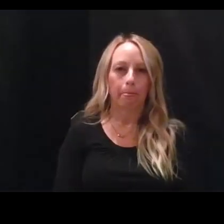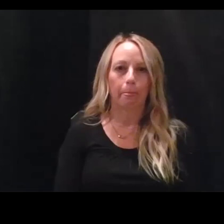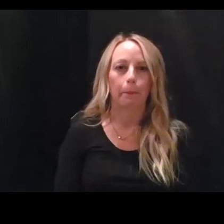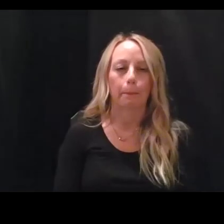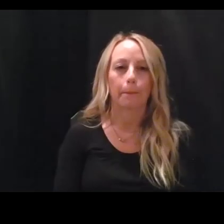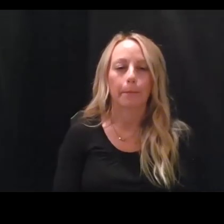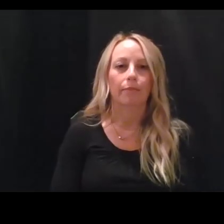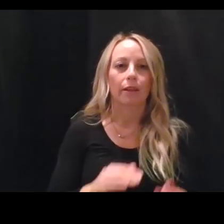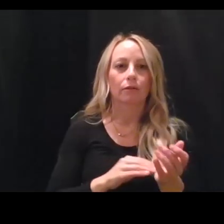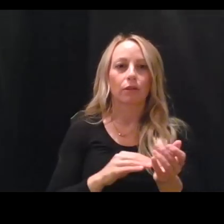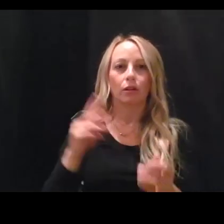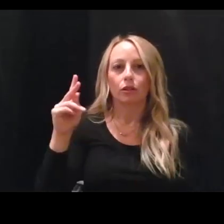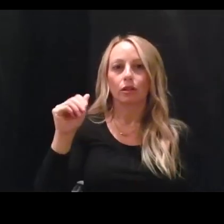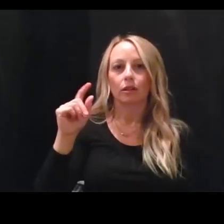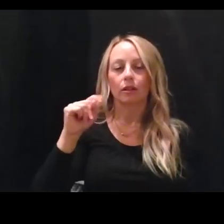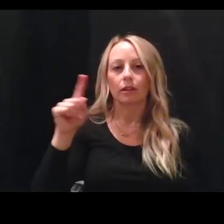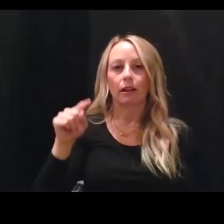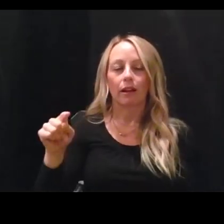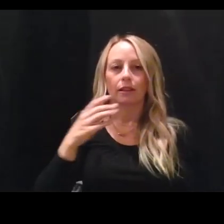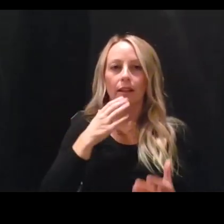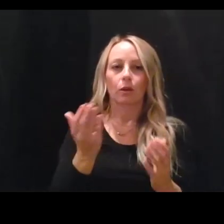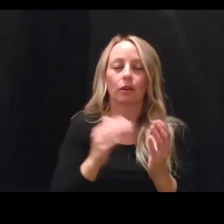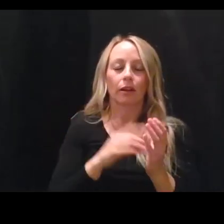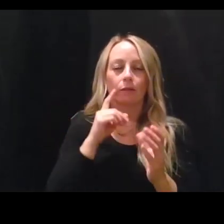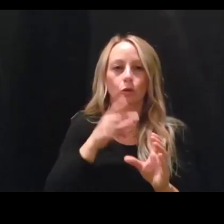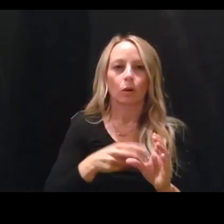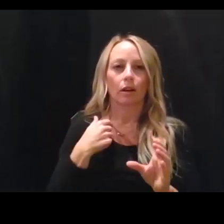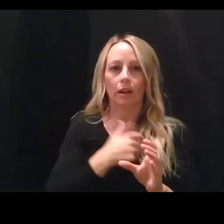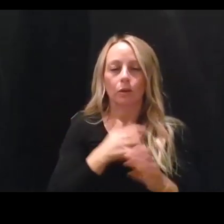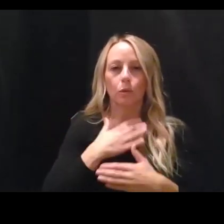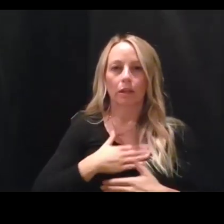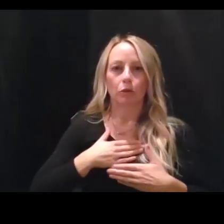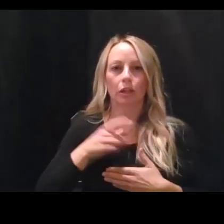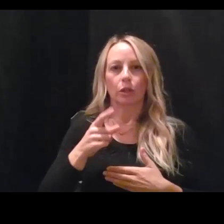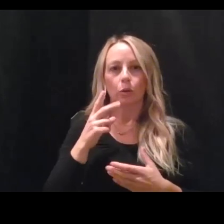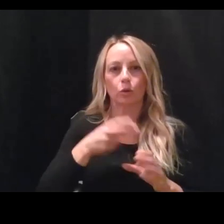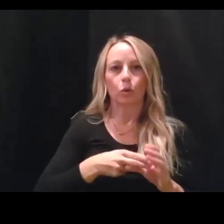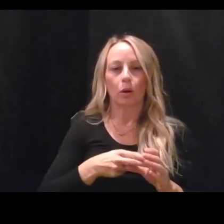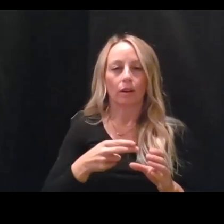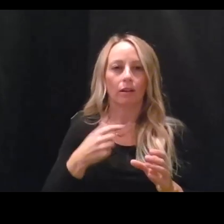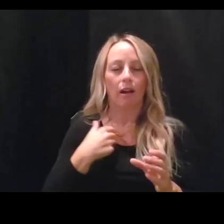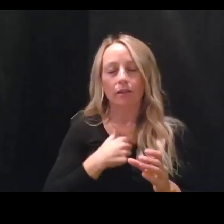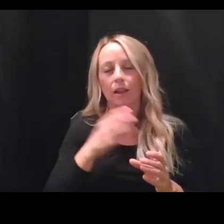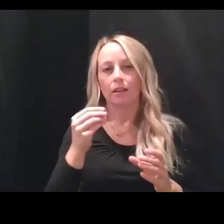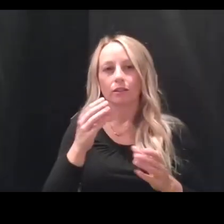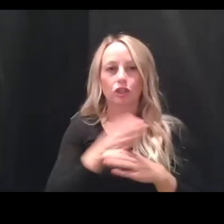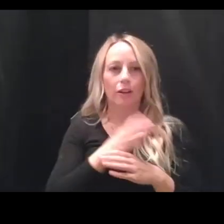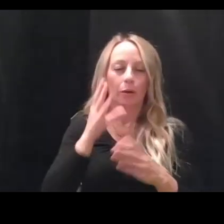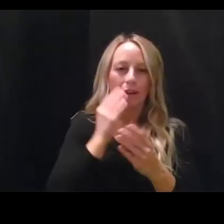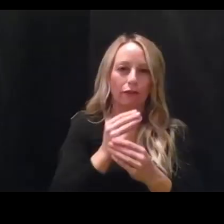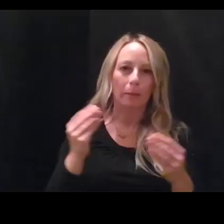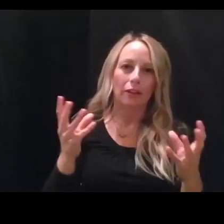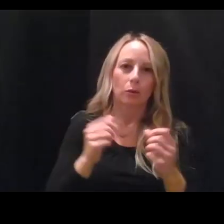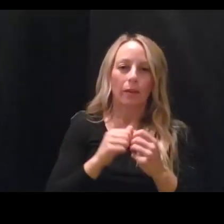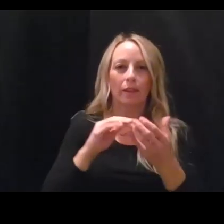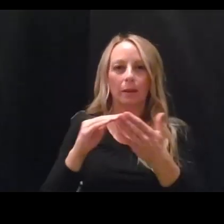Dr. Katz, once again, thank you so much for joining us today. We appreciate you sharing your wealth of information, um, with the community